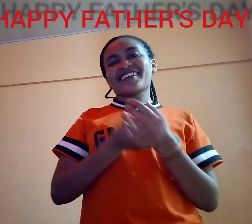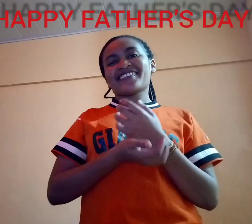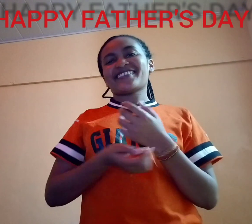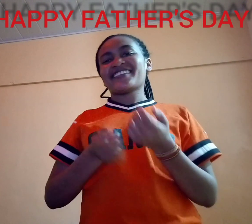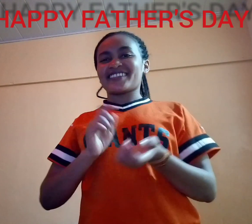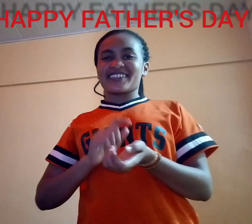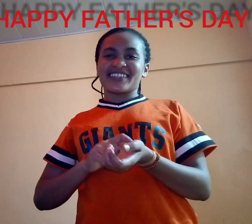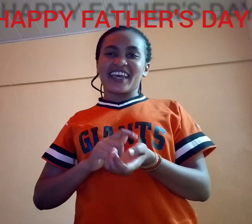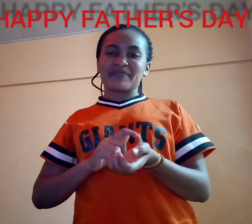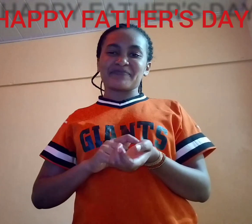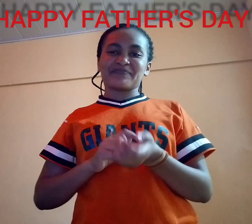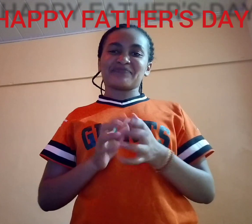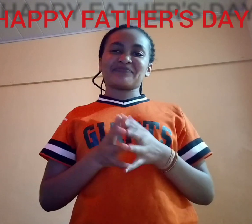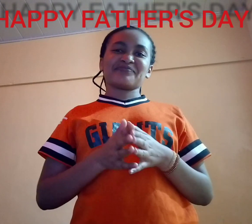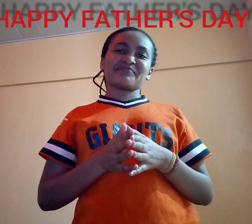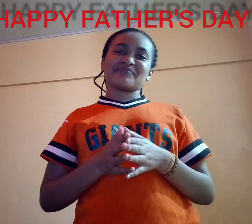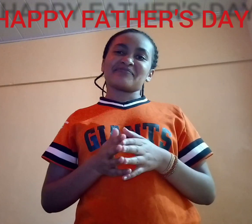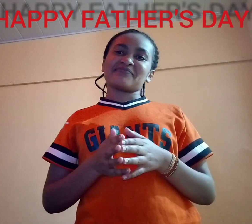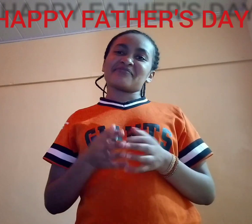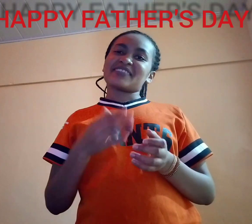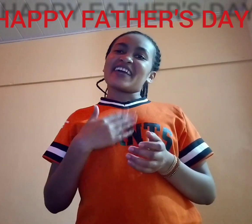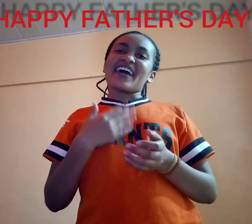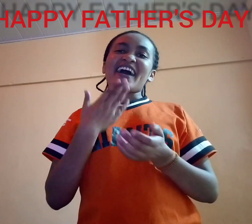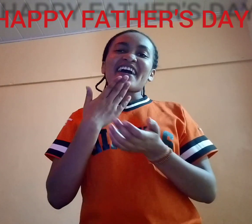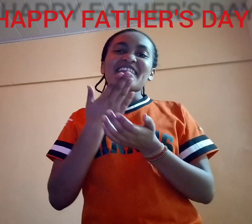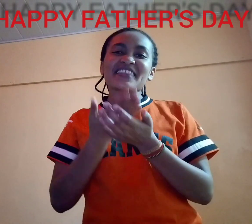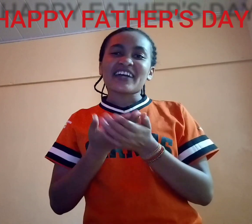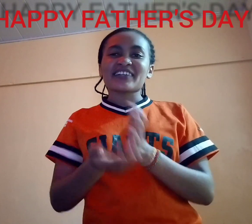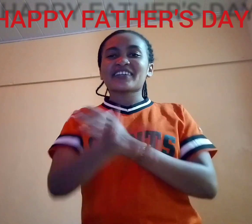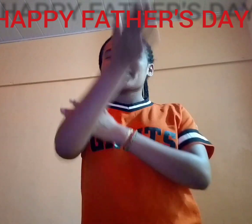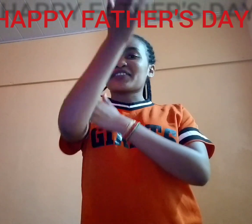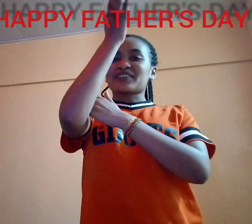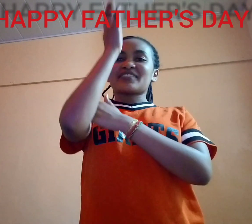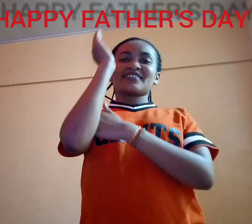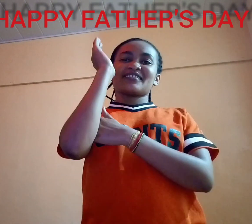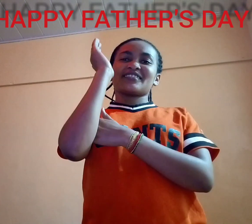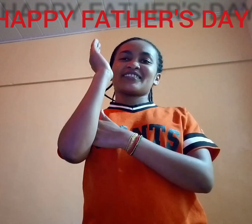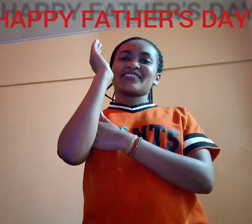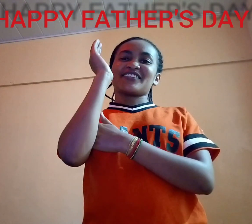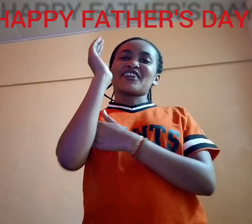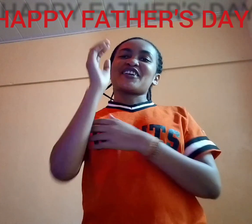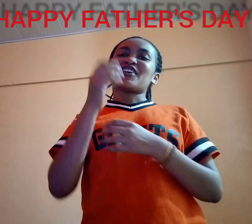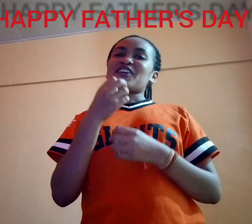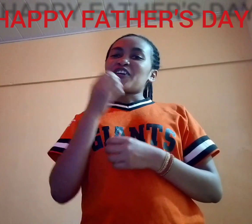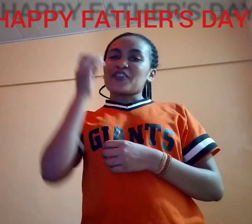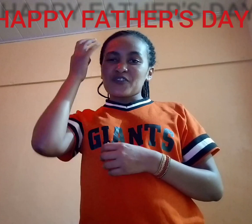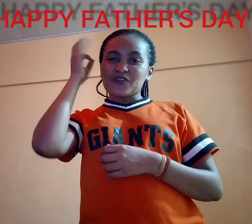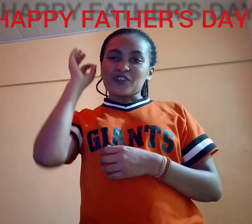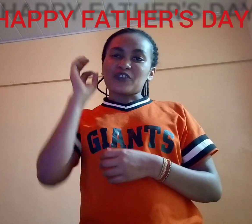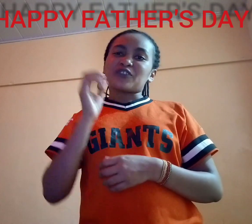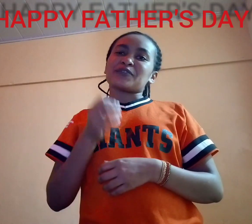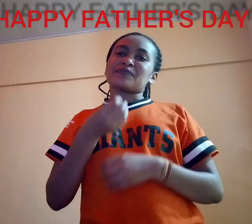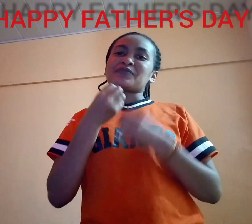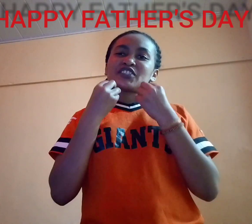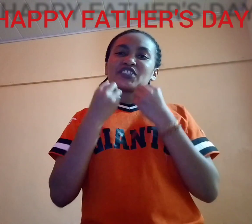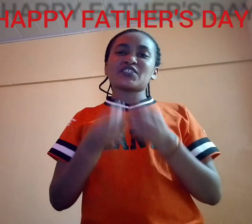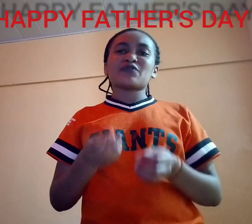and save I thank God for giving